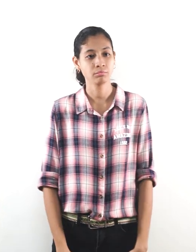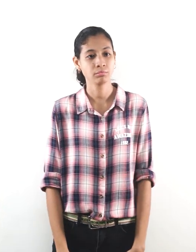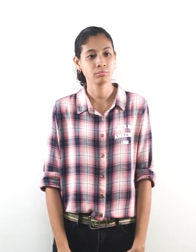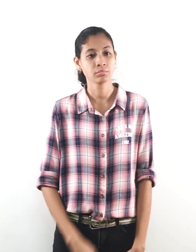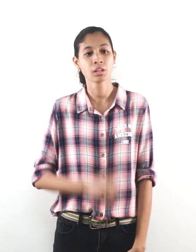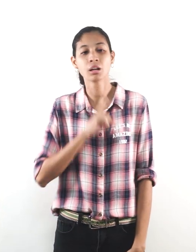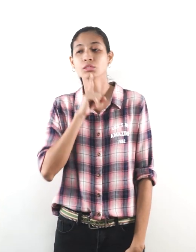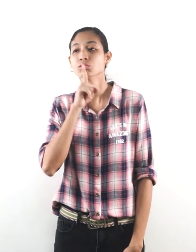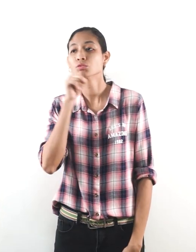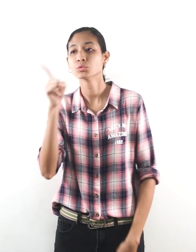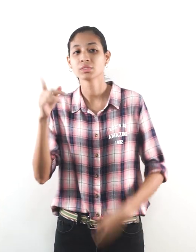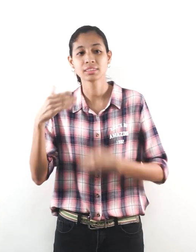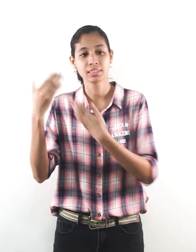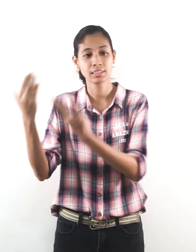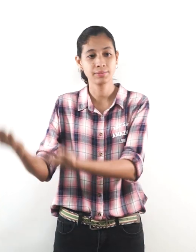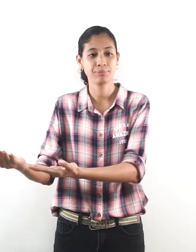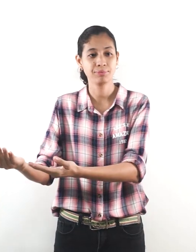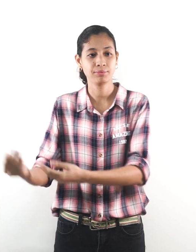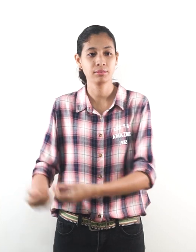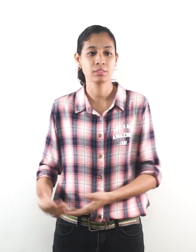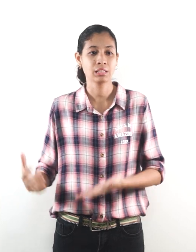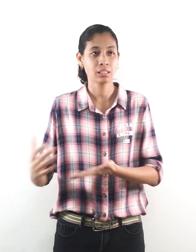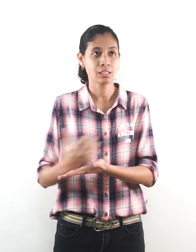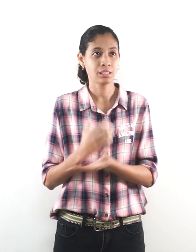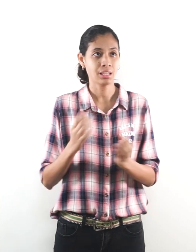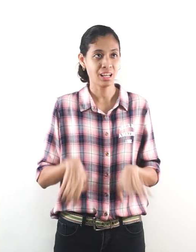Surely Give, Chance,